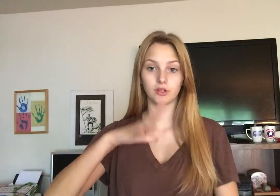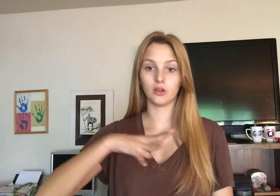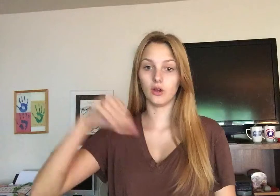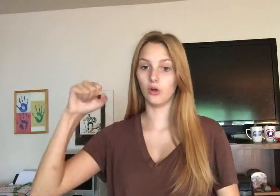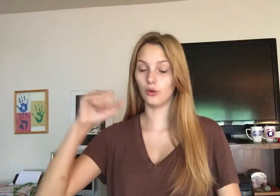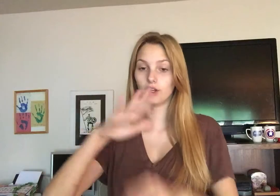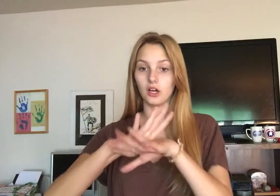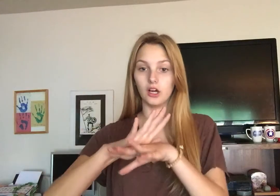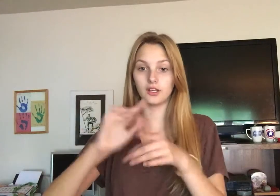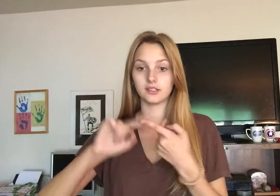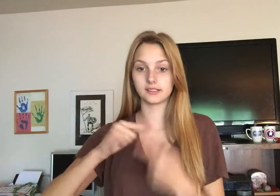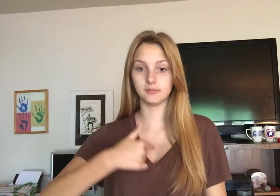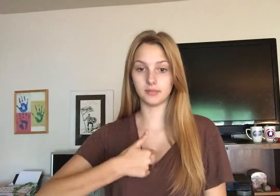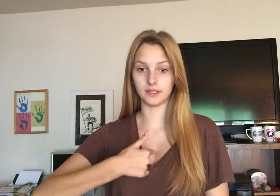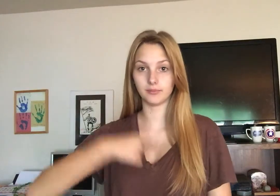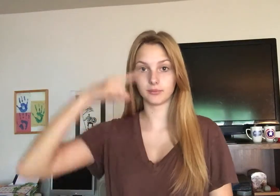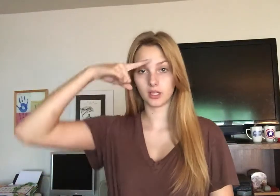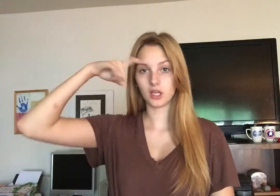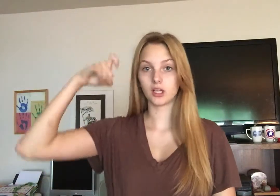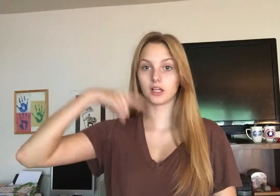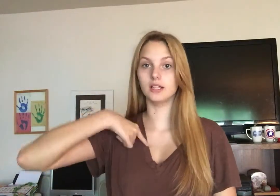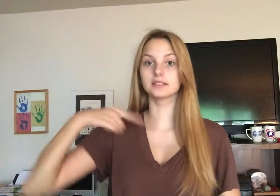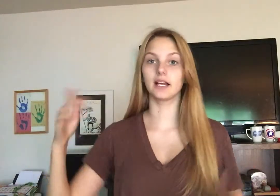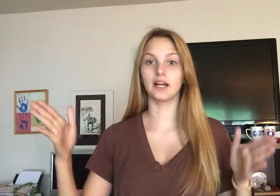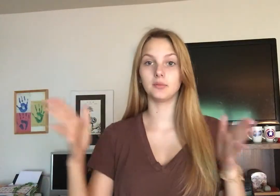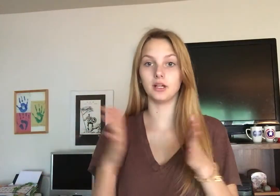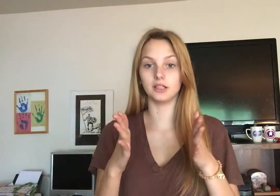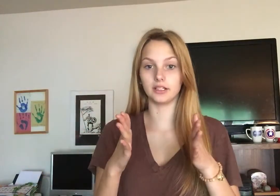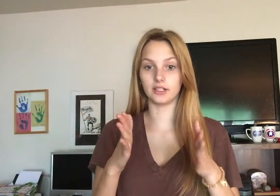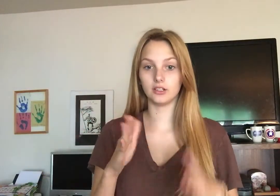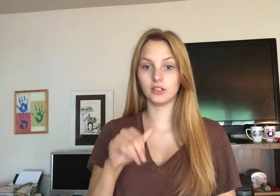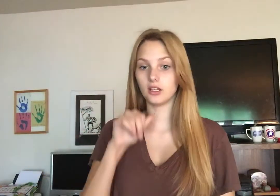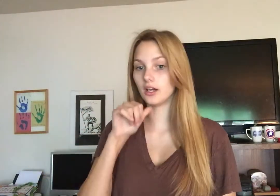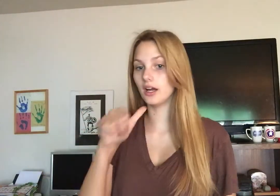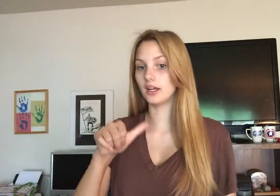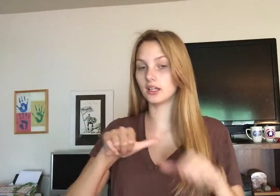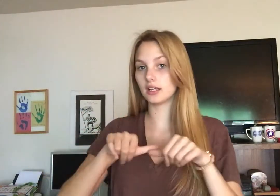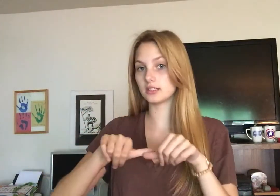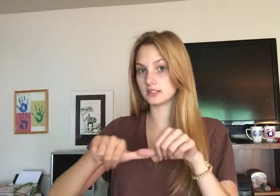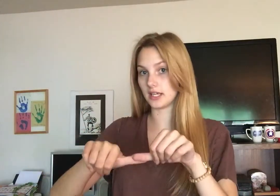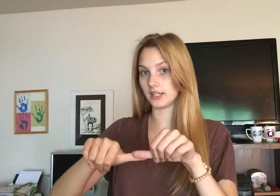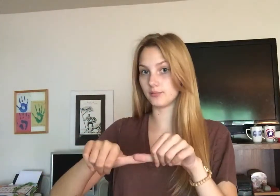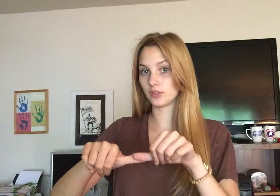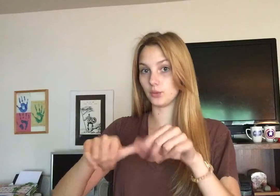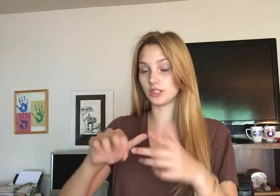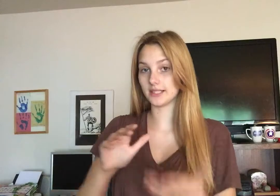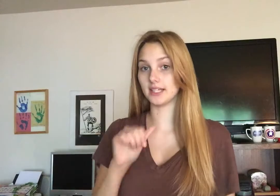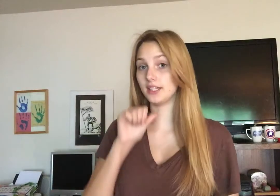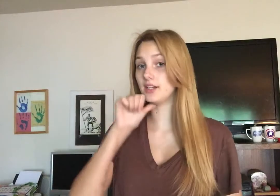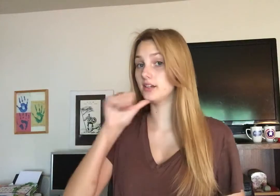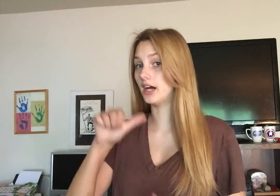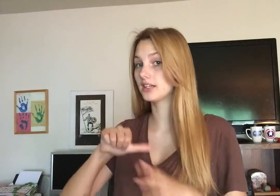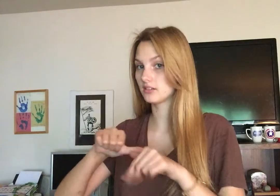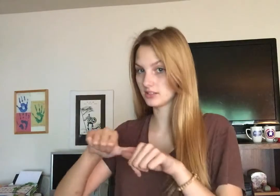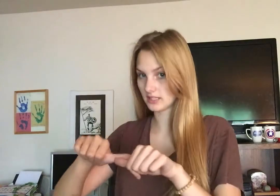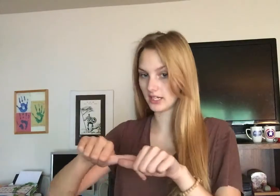hold on to me, because I'm a little unsteady, which I signed it not steady.